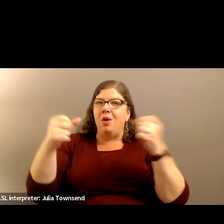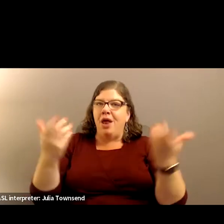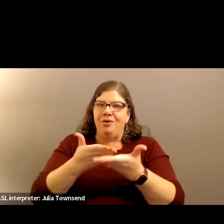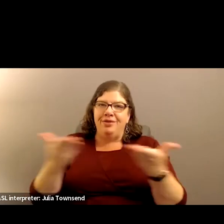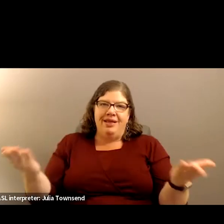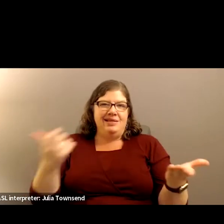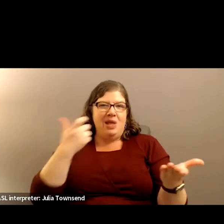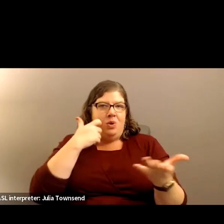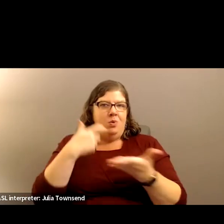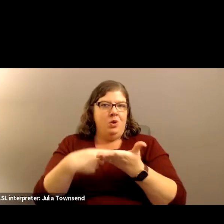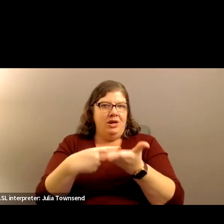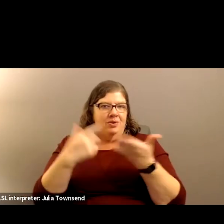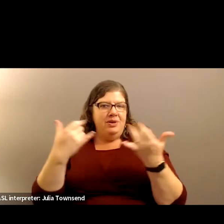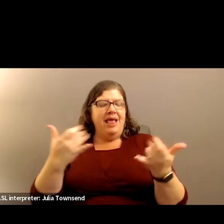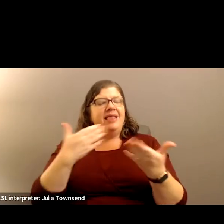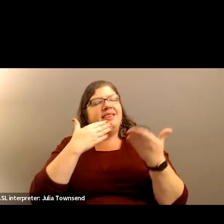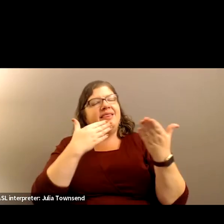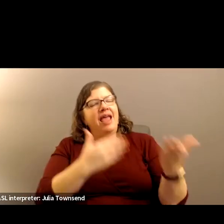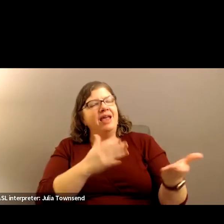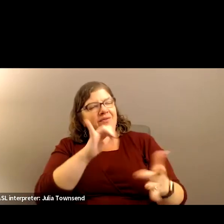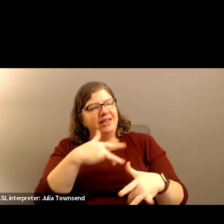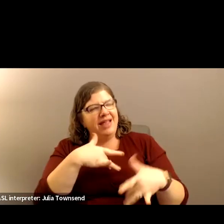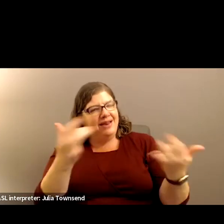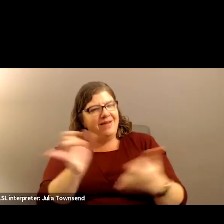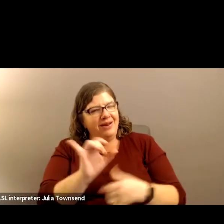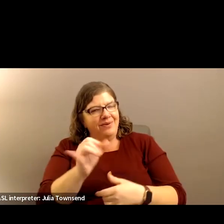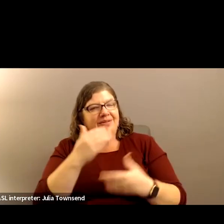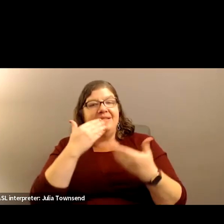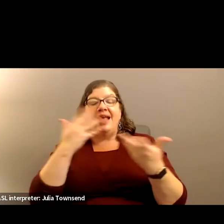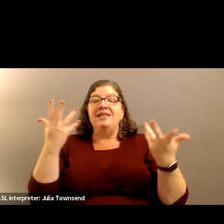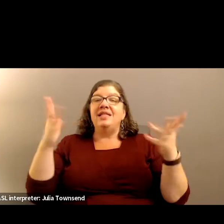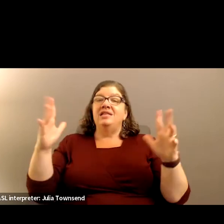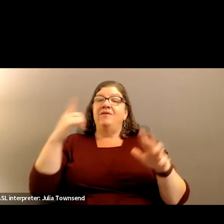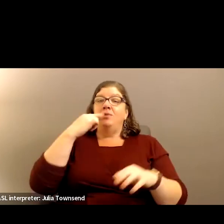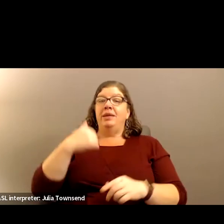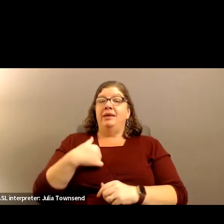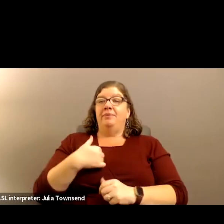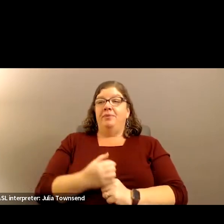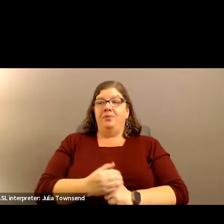today. So thank you, Ms. Simms-Bowen, for that event as well. Thanks. That's it for me.